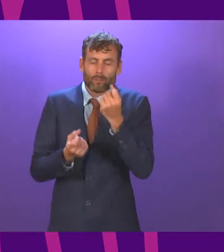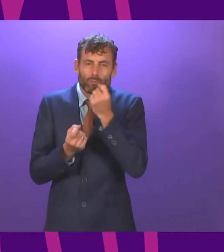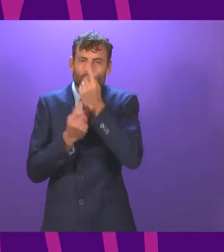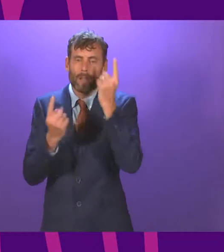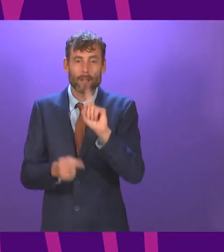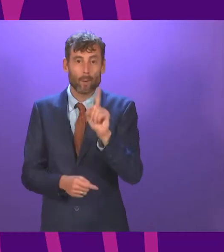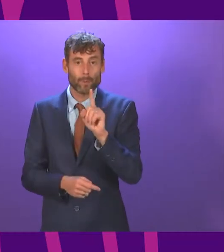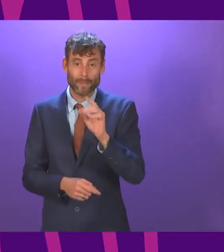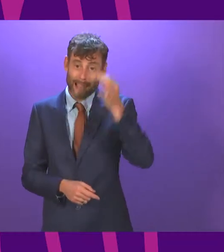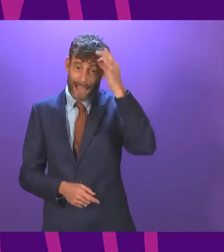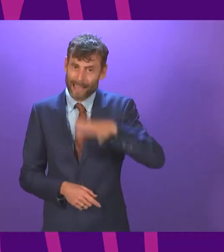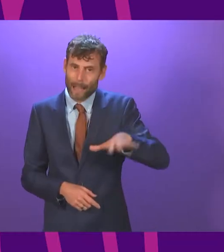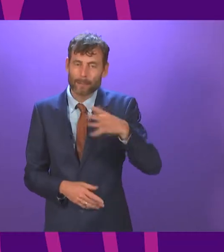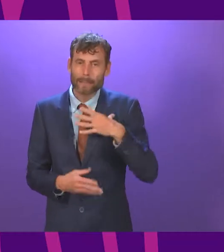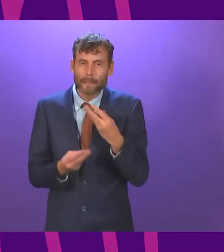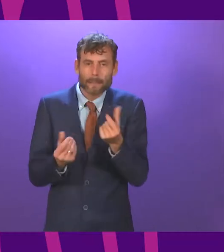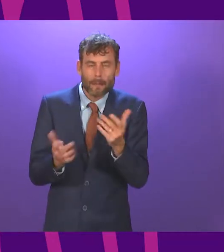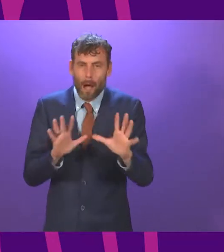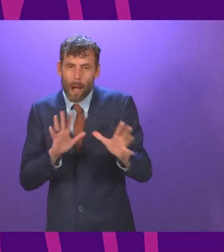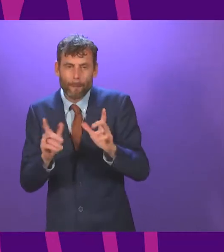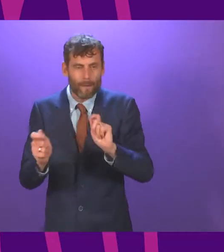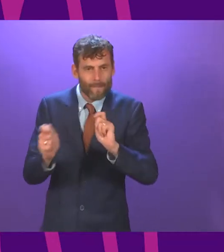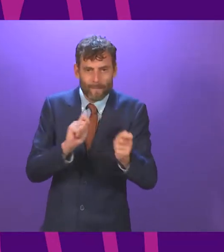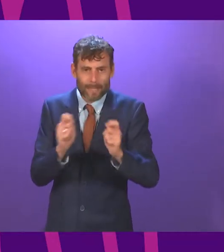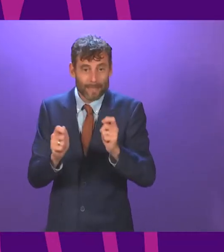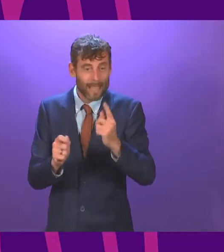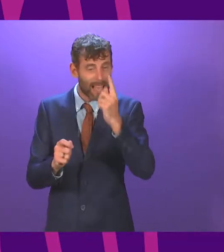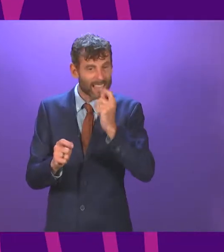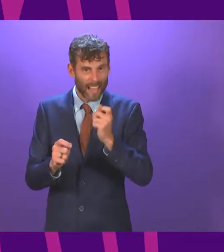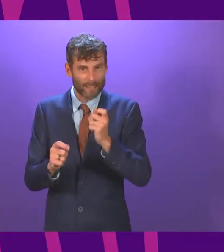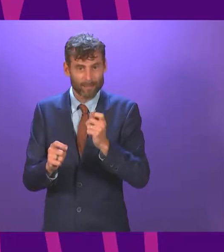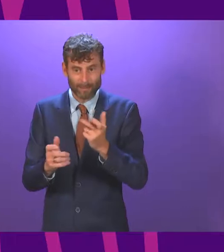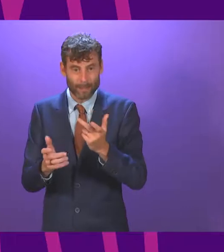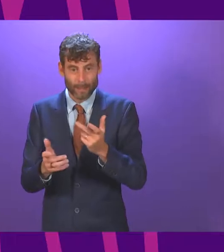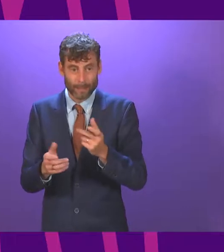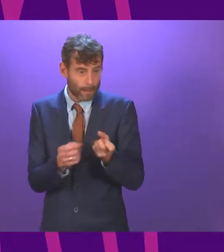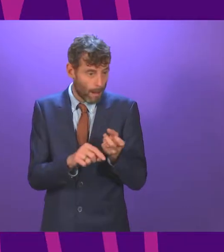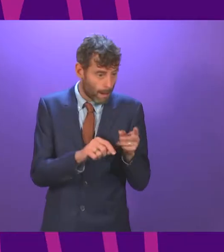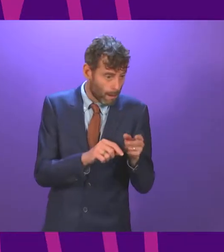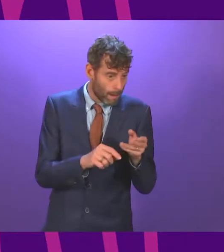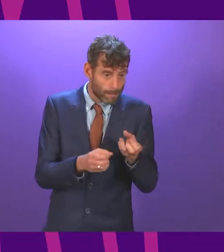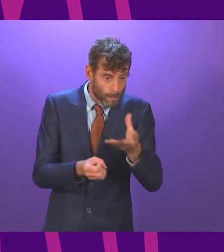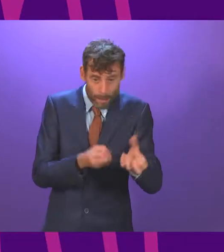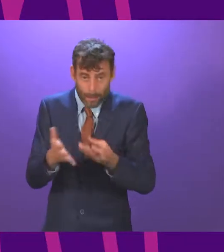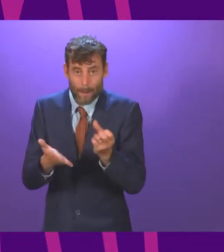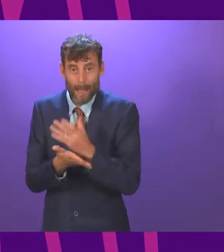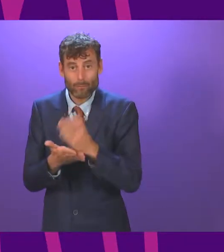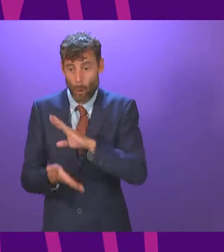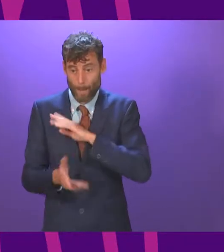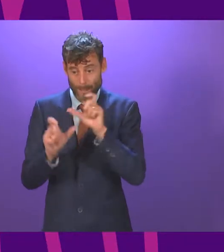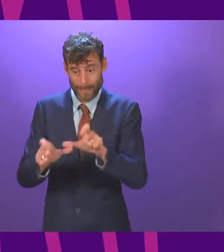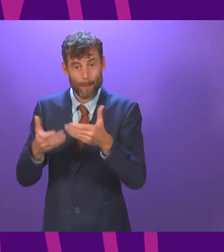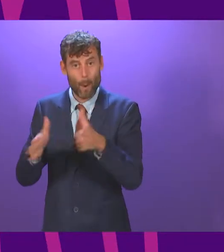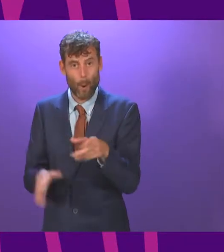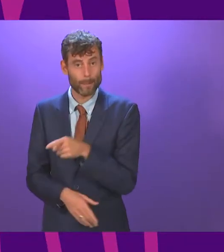environment budgets just to keep play parks safe and open. With only £60 million promised, clear that it's not nearly enough